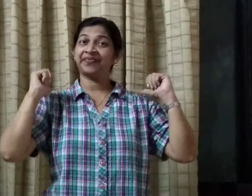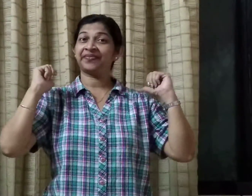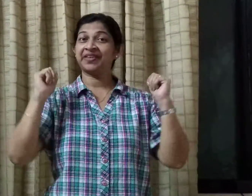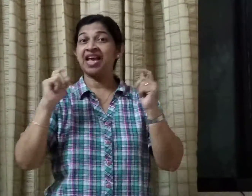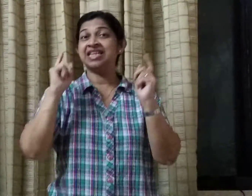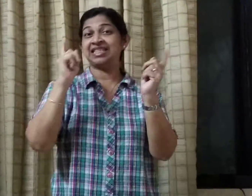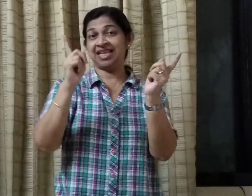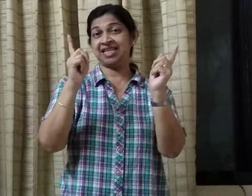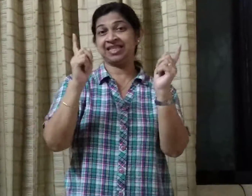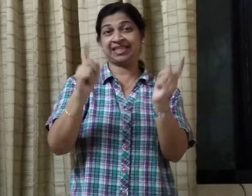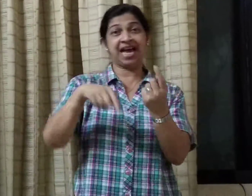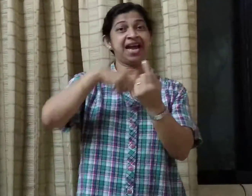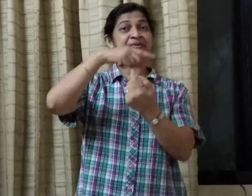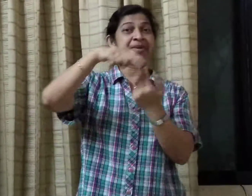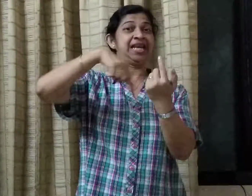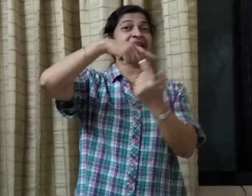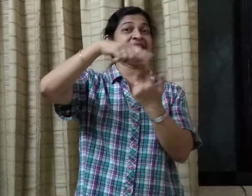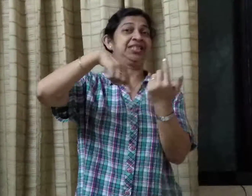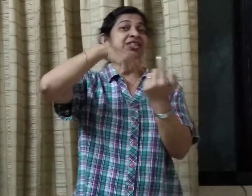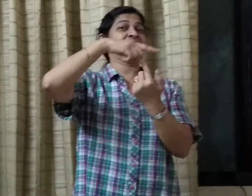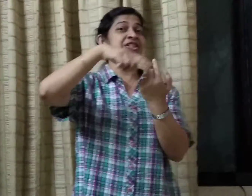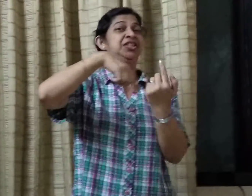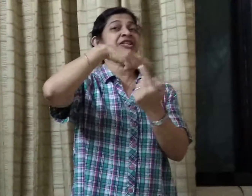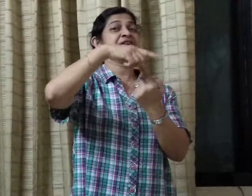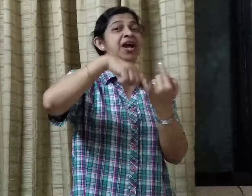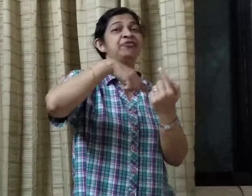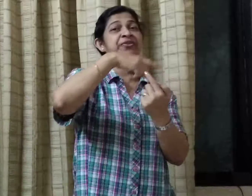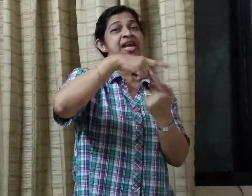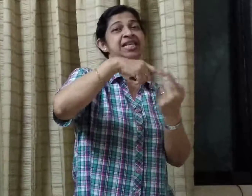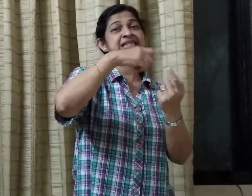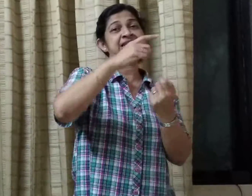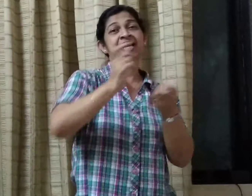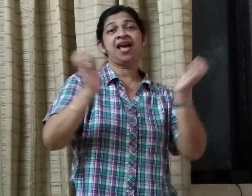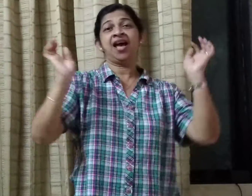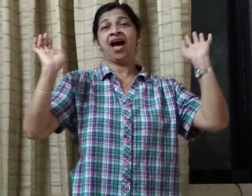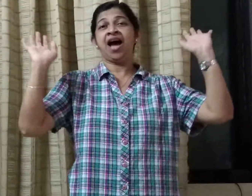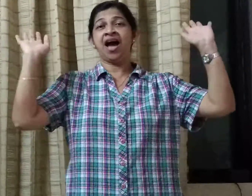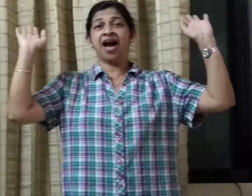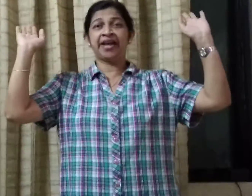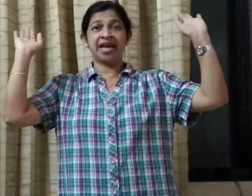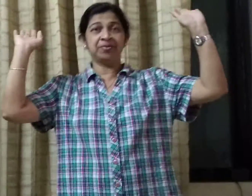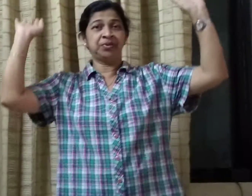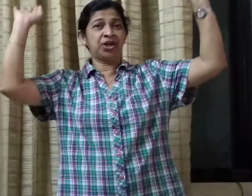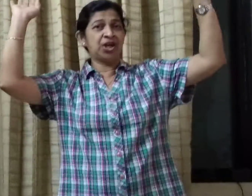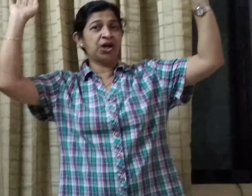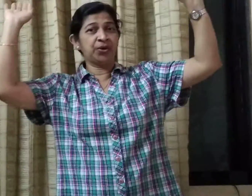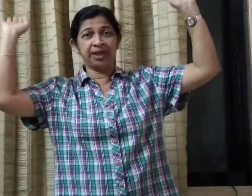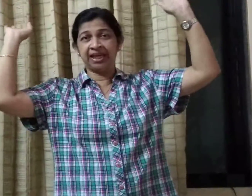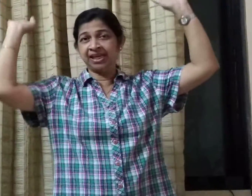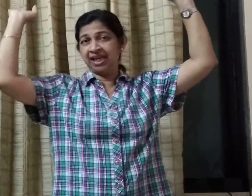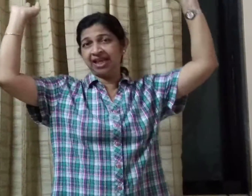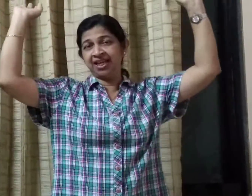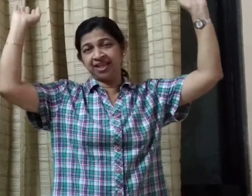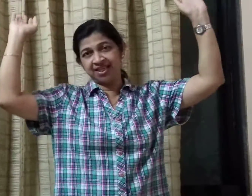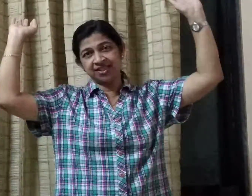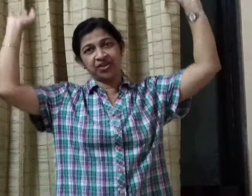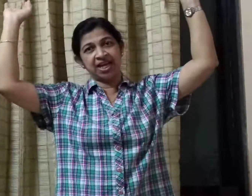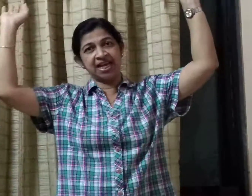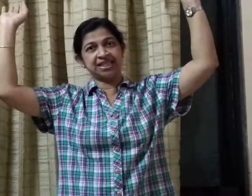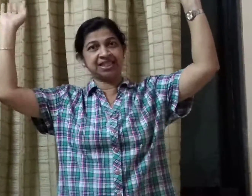Since I need a turnaround face, I am growing in His grace.